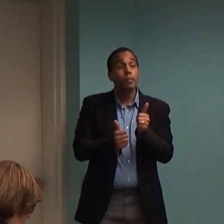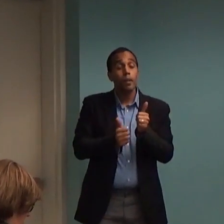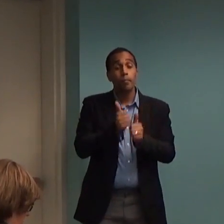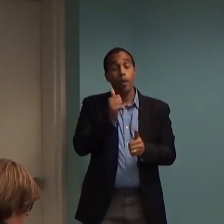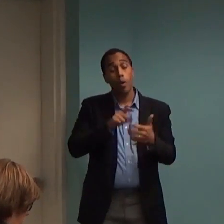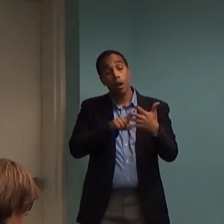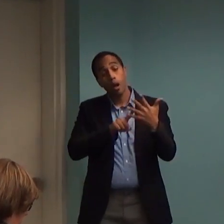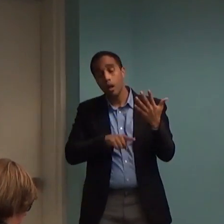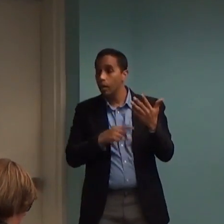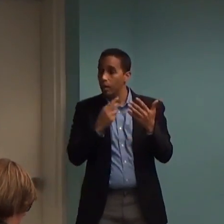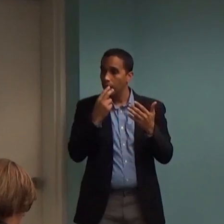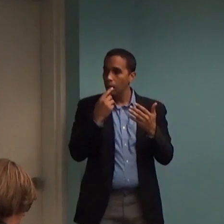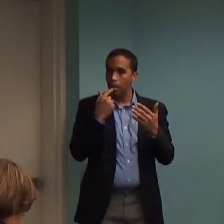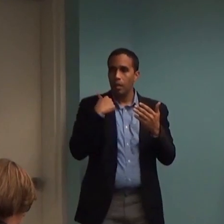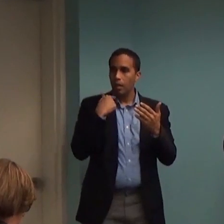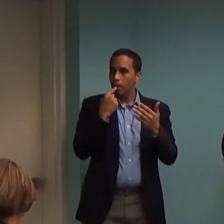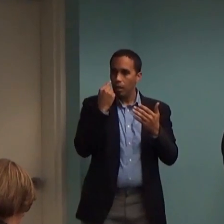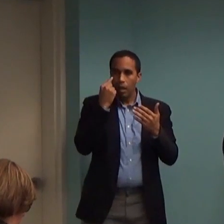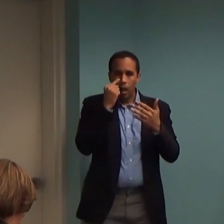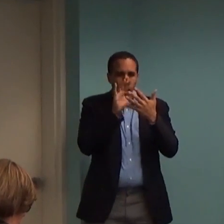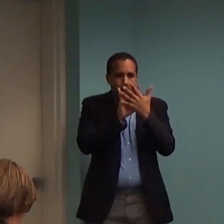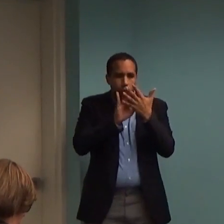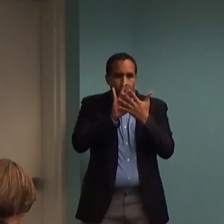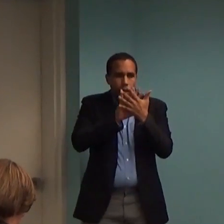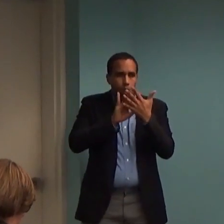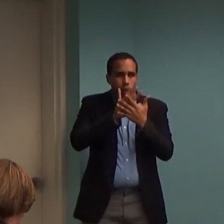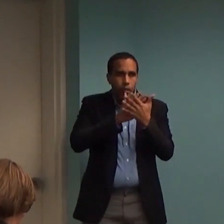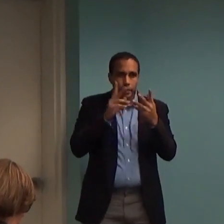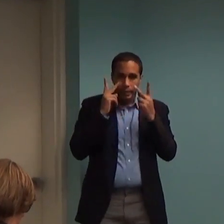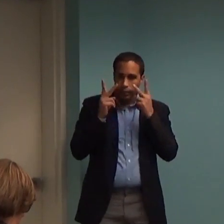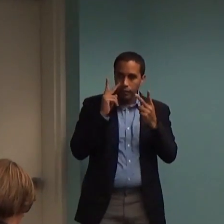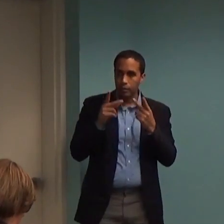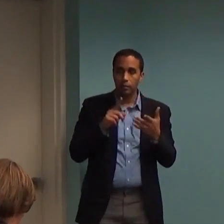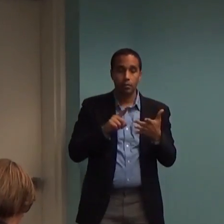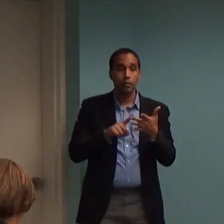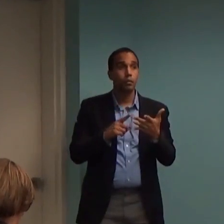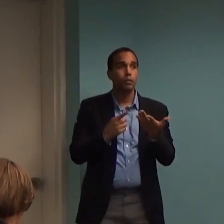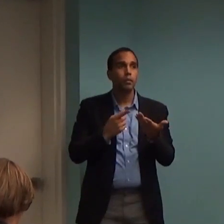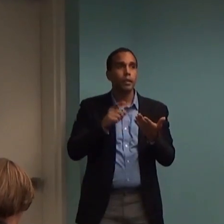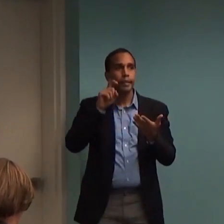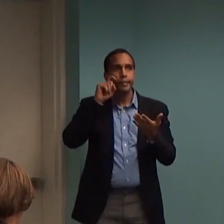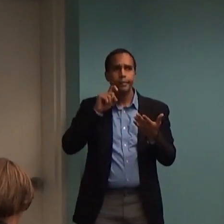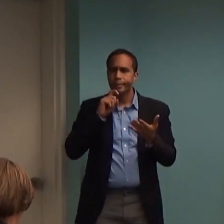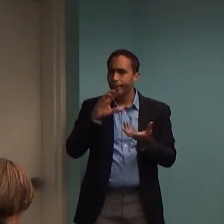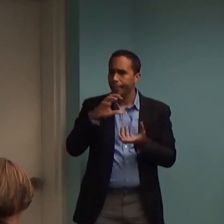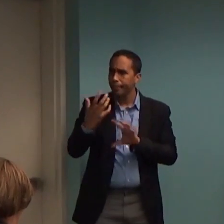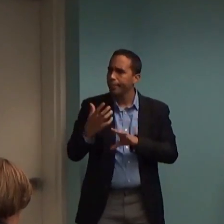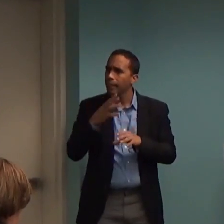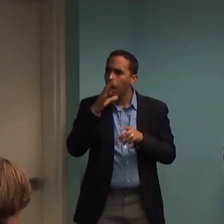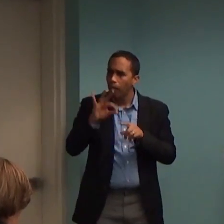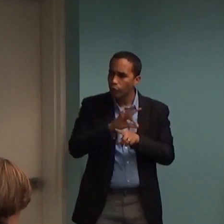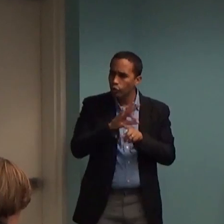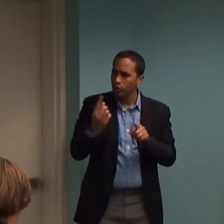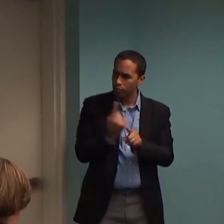blurry vision. Some have risk of sexual dysfunction, which often leads to non-compliance.